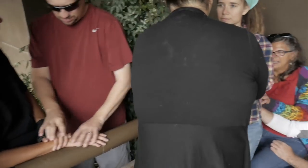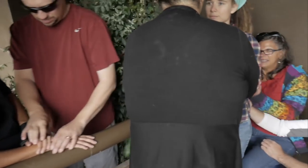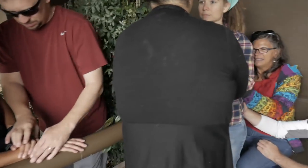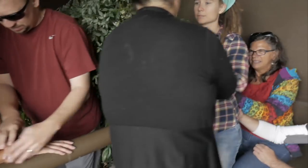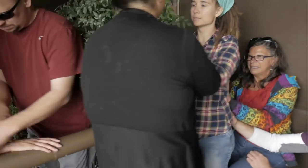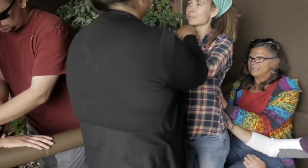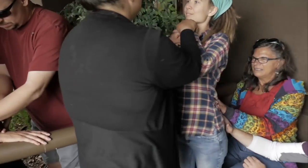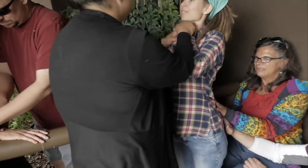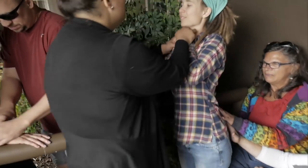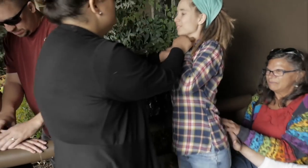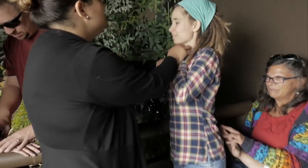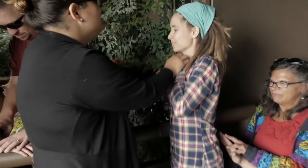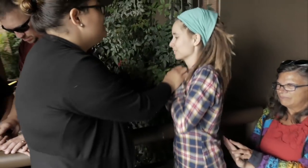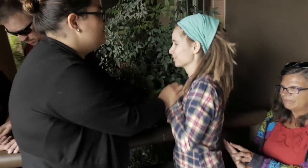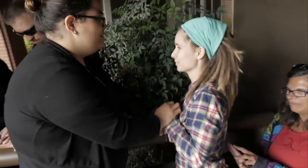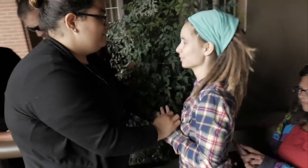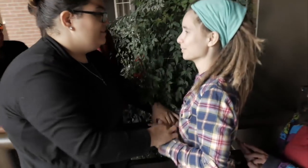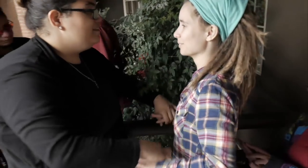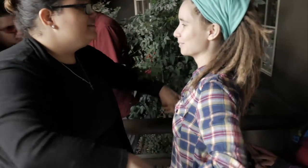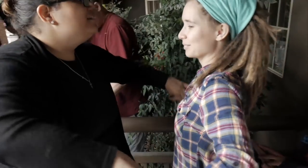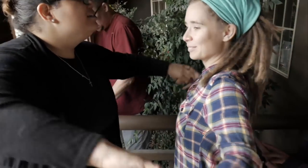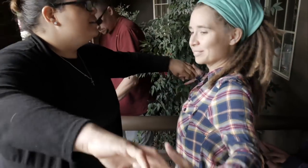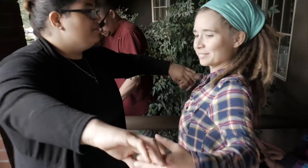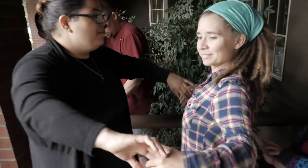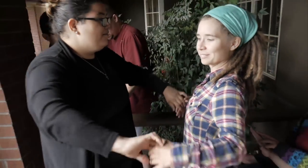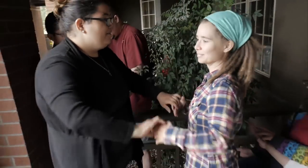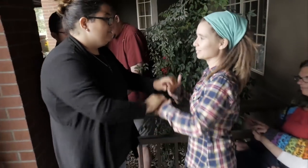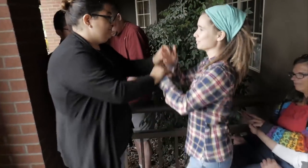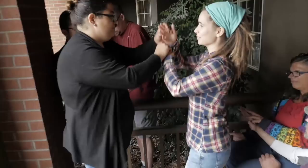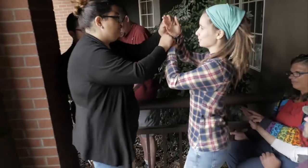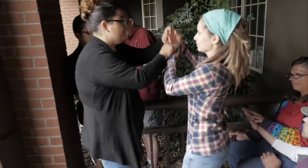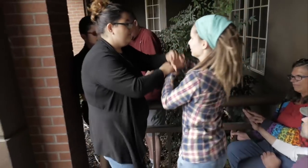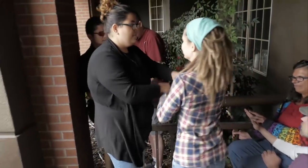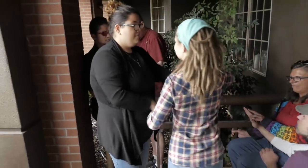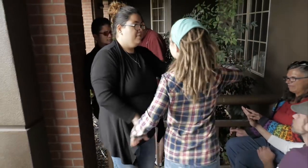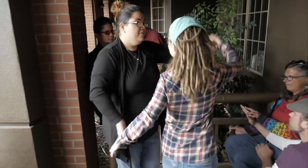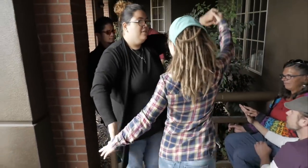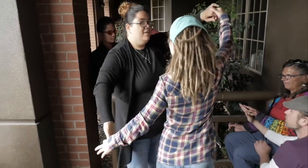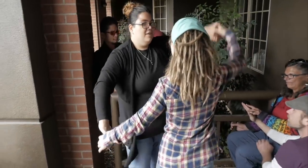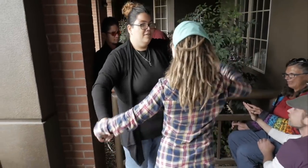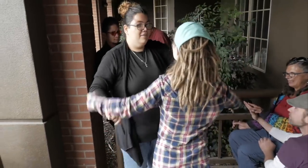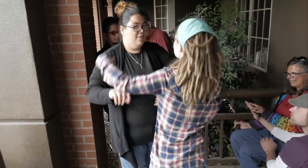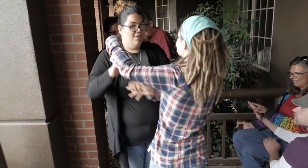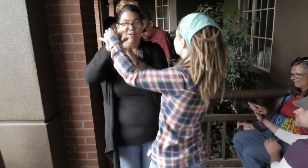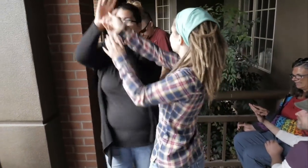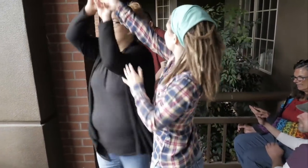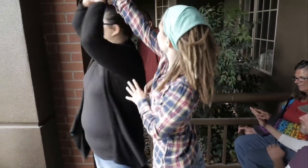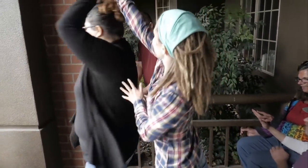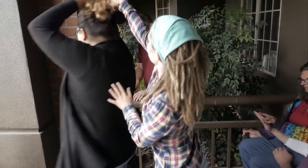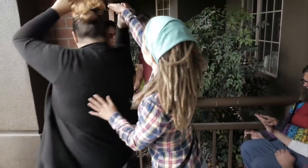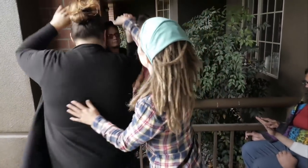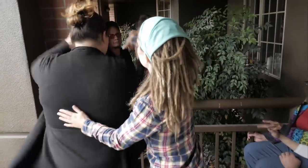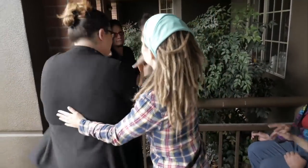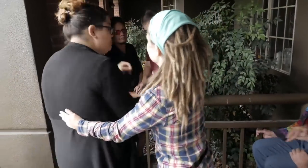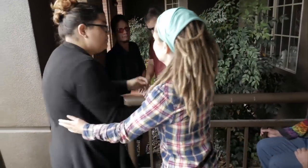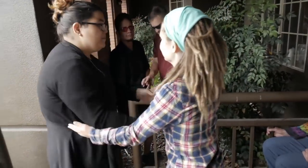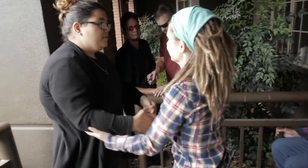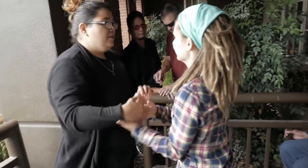During the balcony scene, the actors made use of the hollow metal railing on the patio to let the nurse know when to interrupt